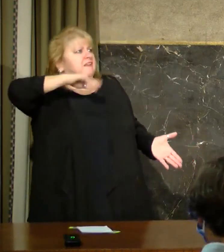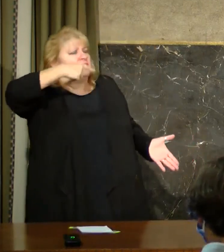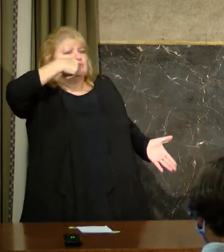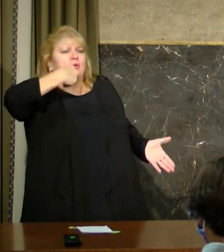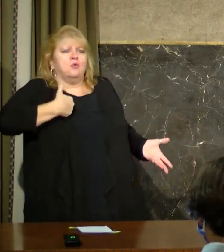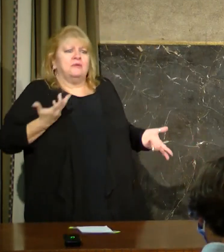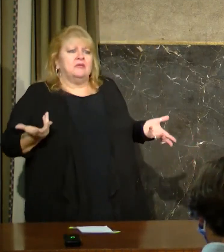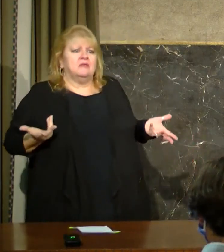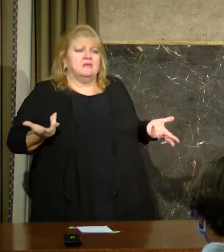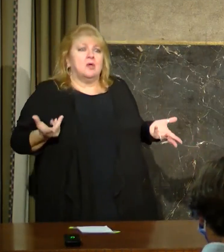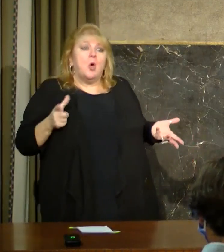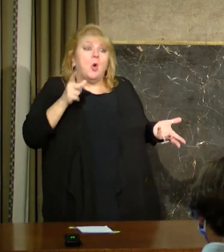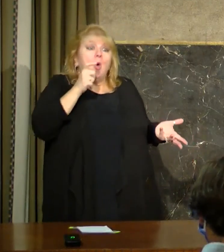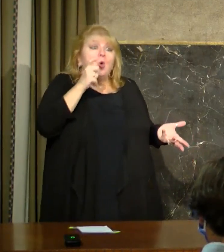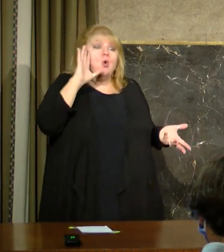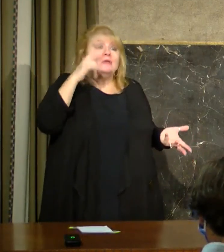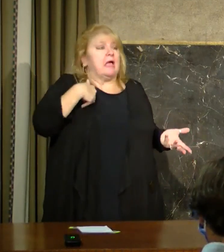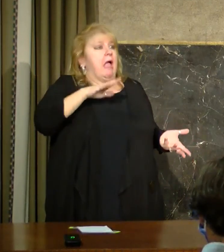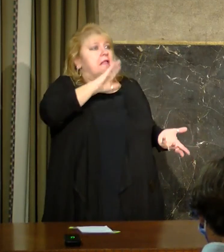Who's going to say that?